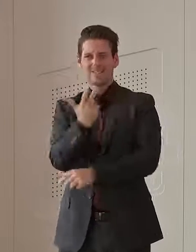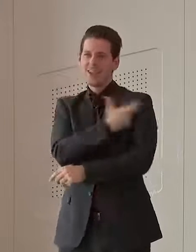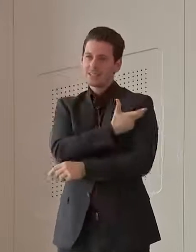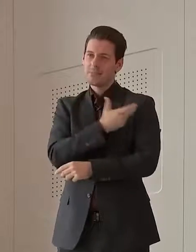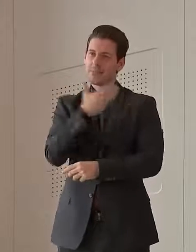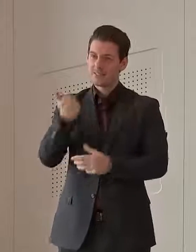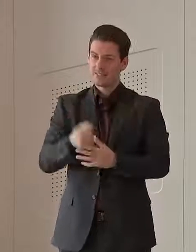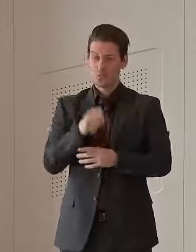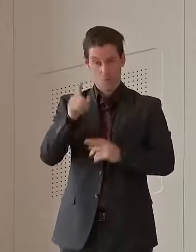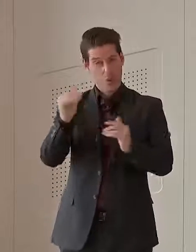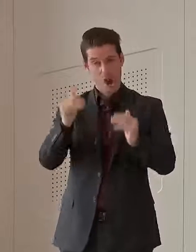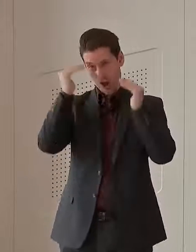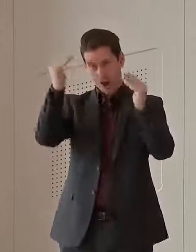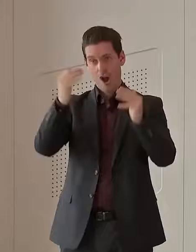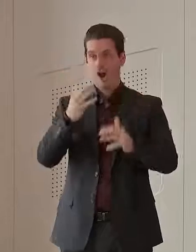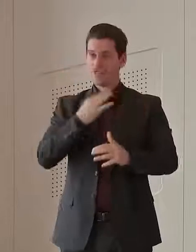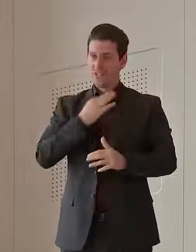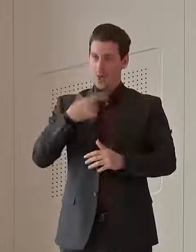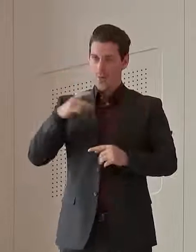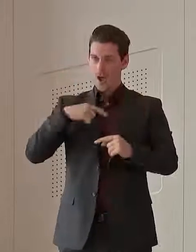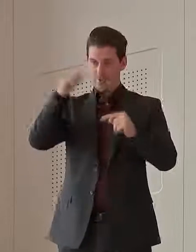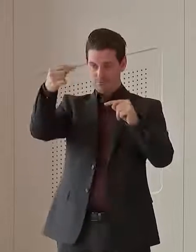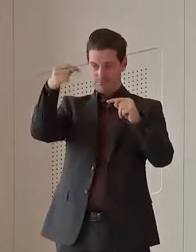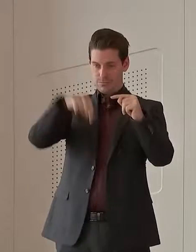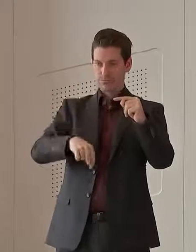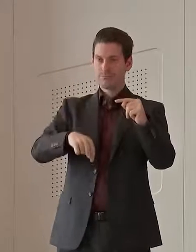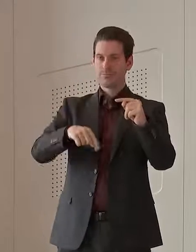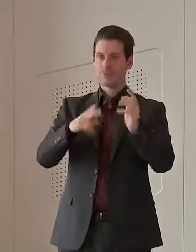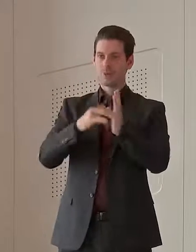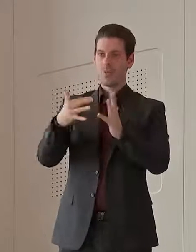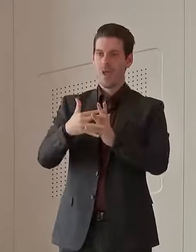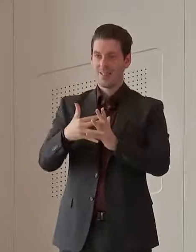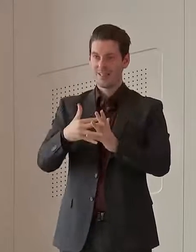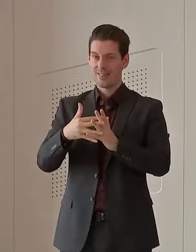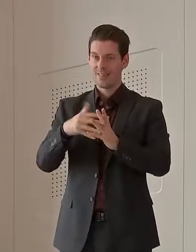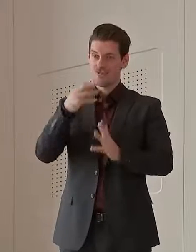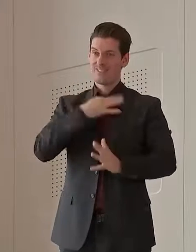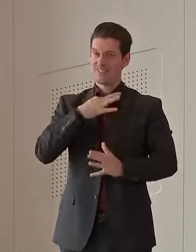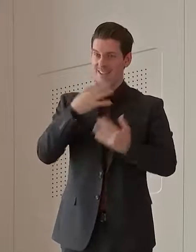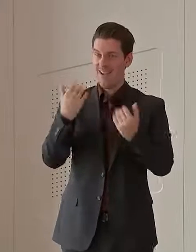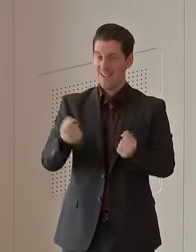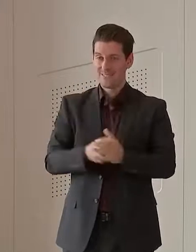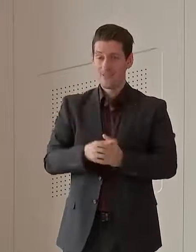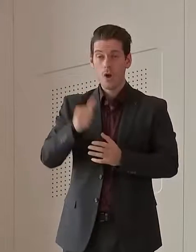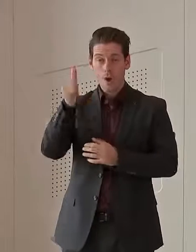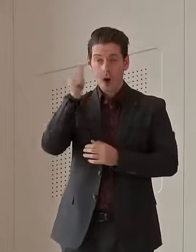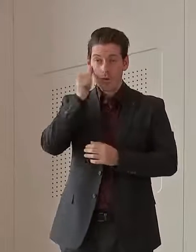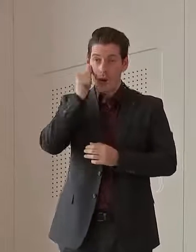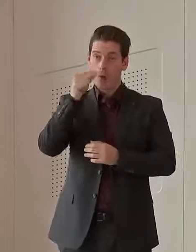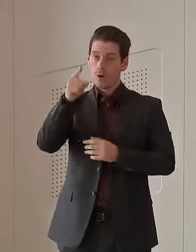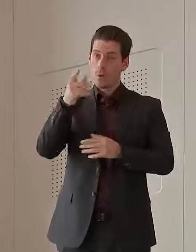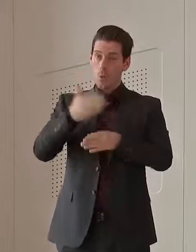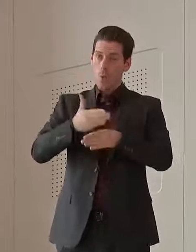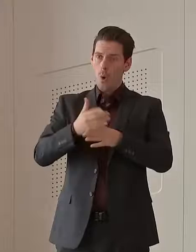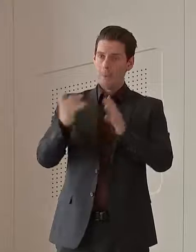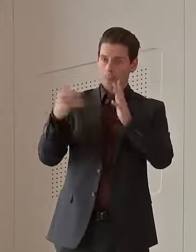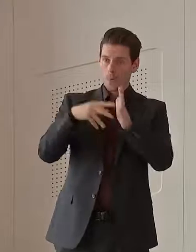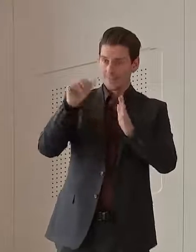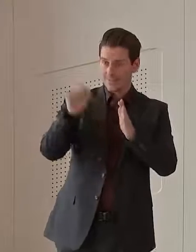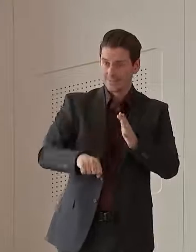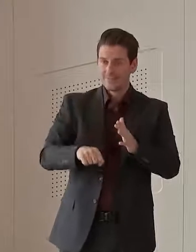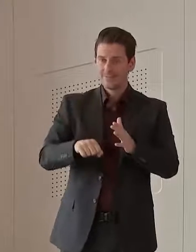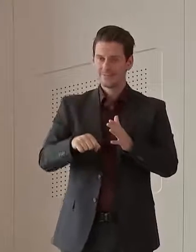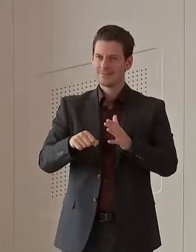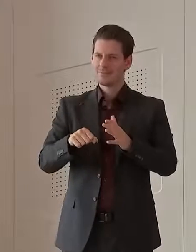at risk than anyone else, because you are travelling through those states. We know you do so to keep our economy open, but you're